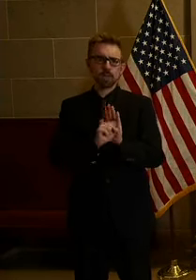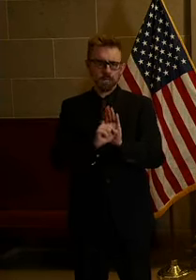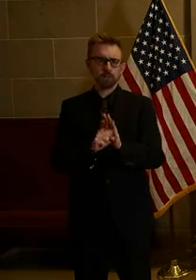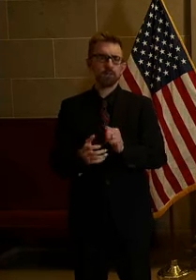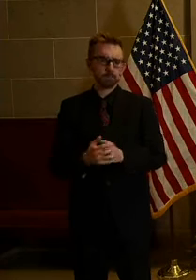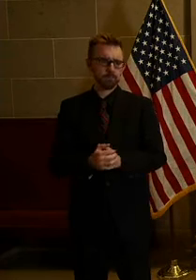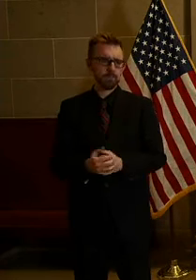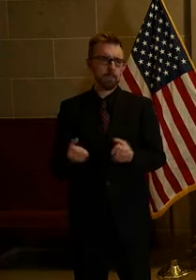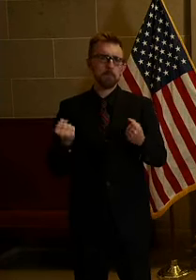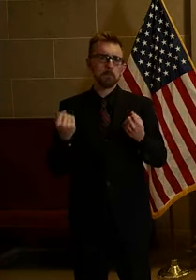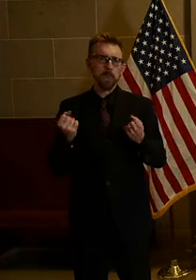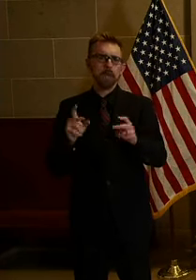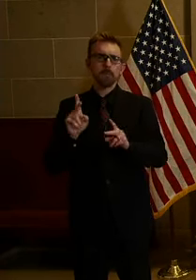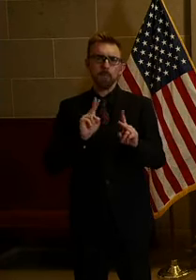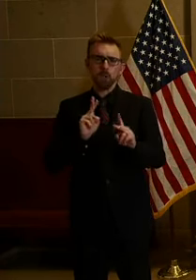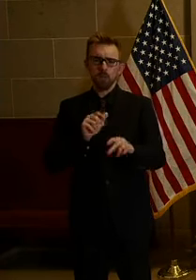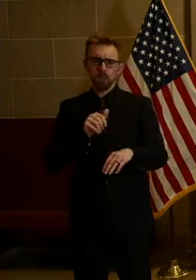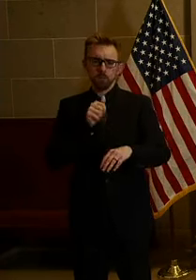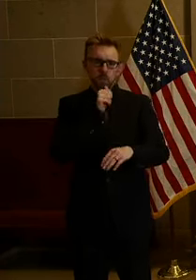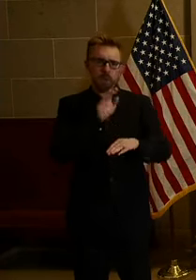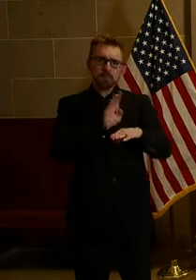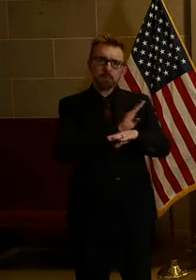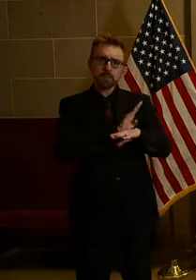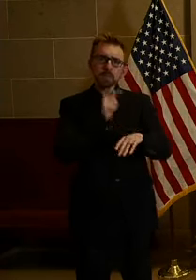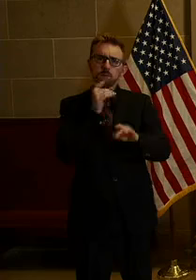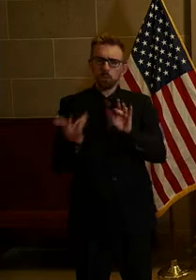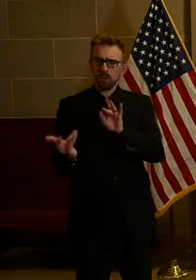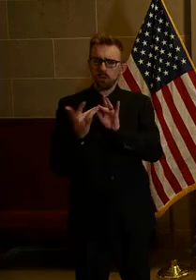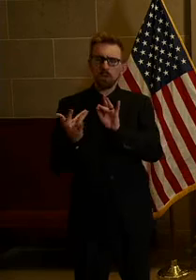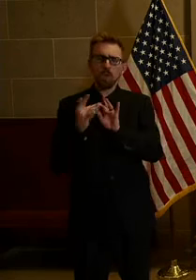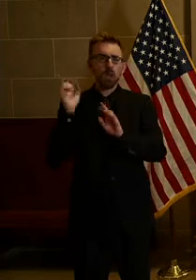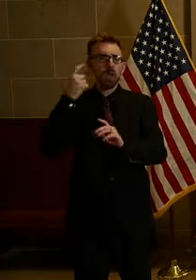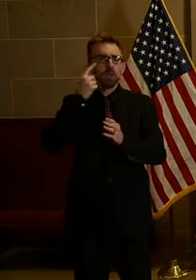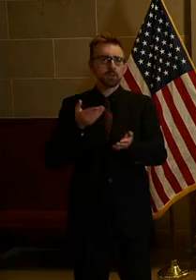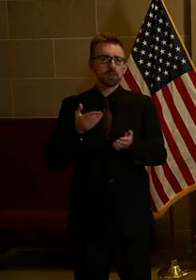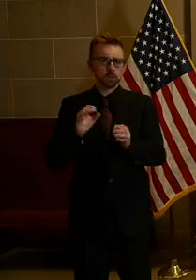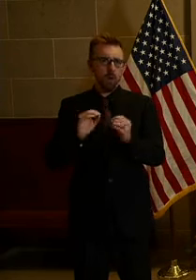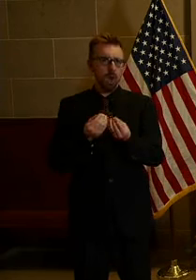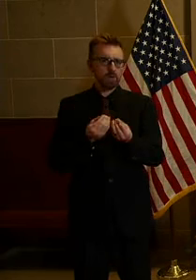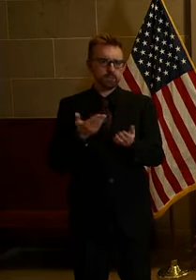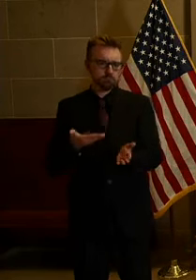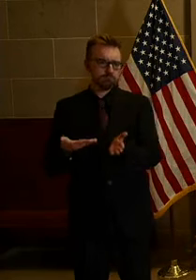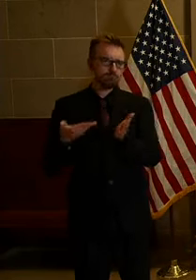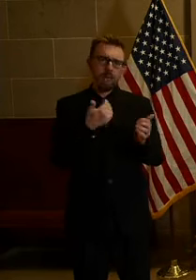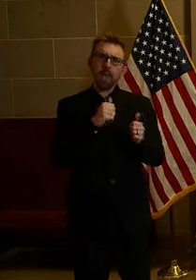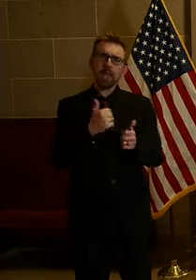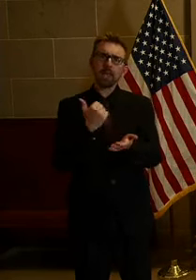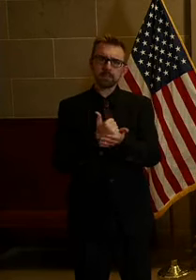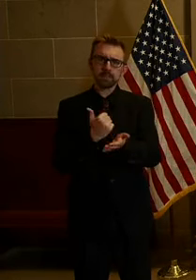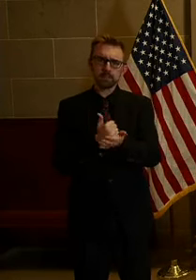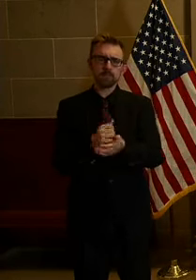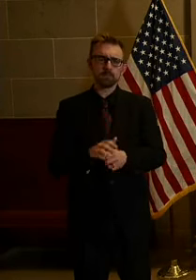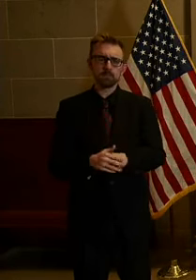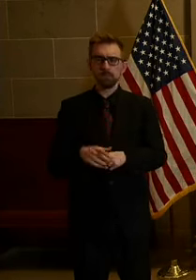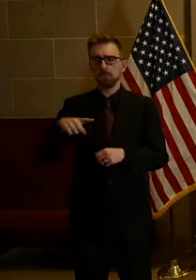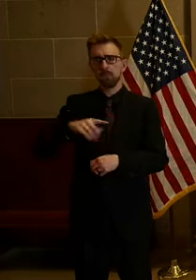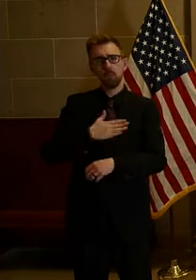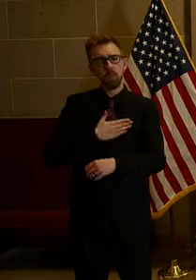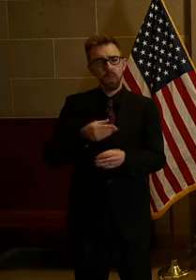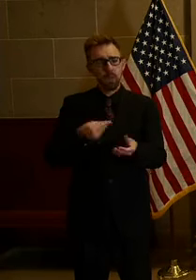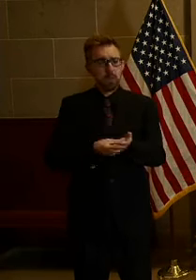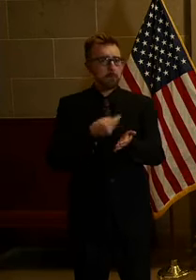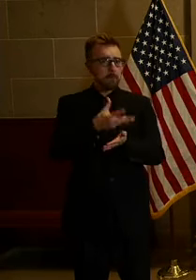has been so many people in the private sector who's reached out to the governor's office and offered their assistance, all the way from buying some of the materials that we